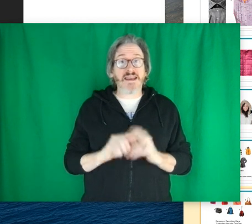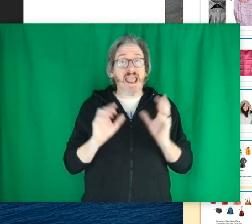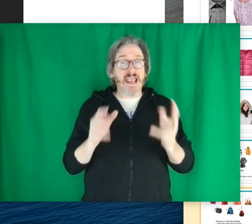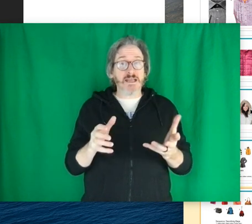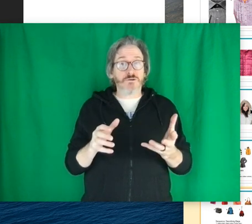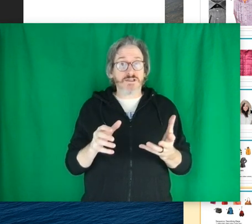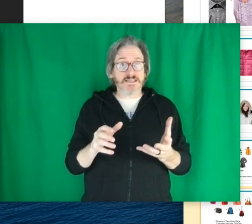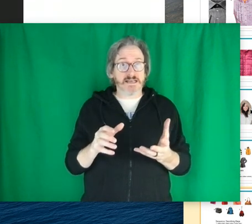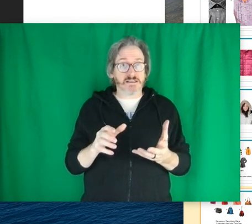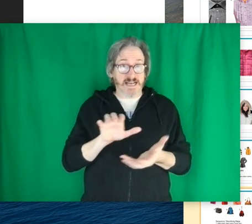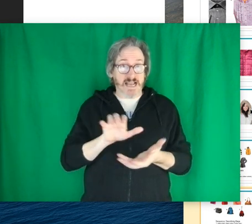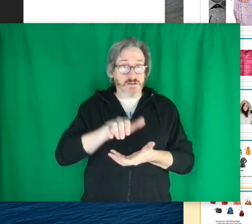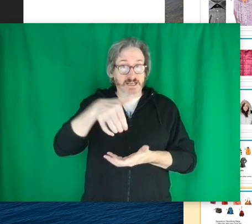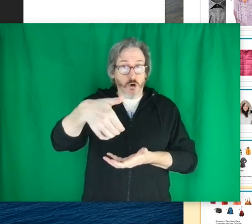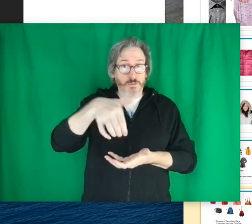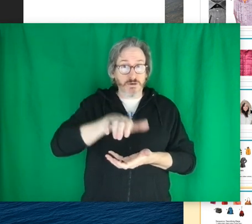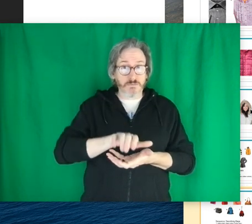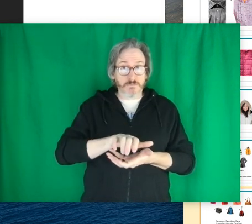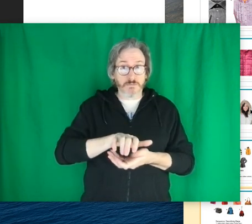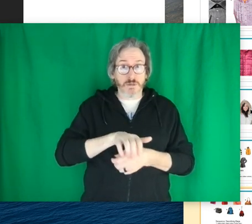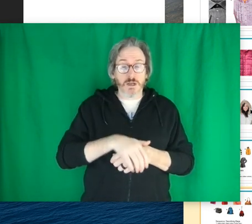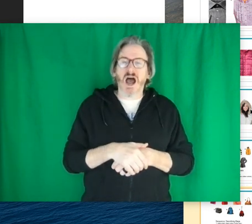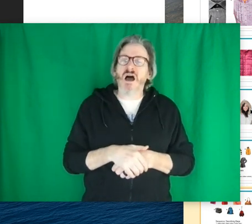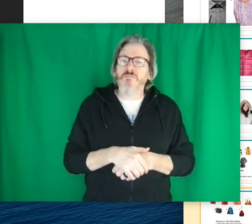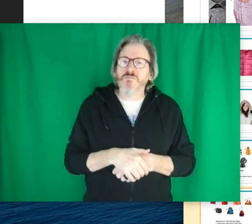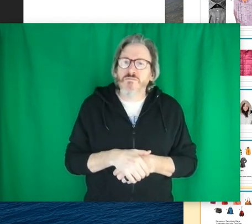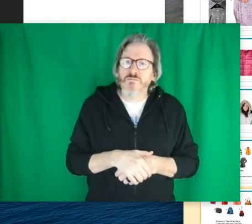Then any other details, like how does it open?